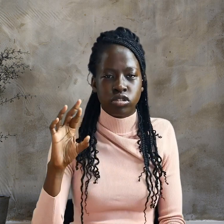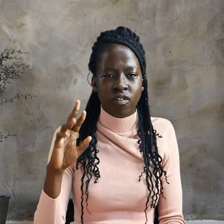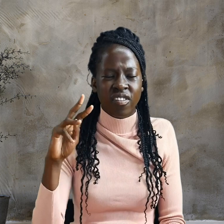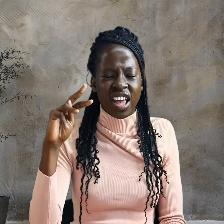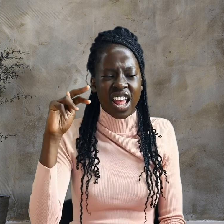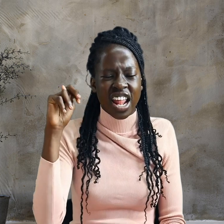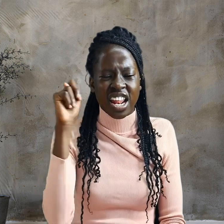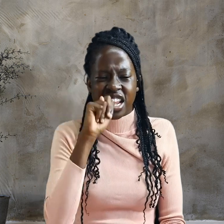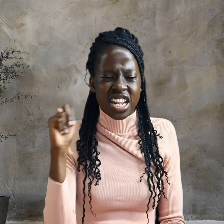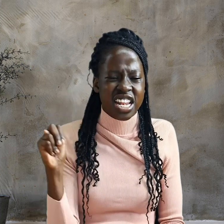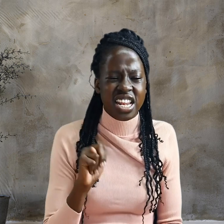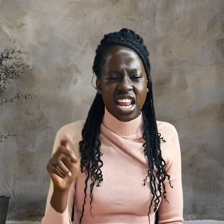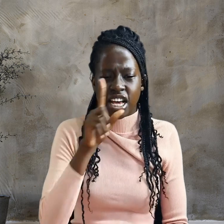am he, Jesus said.